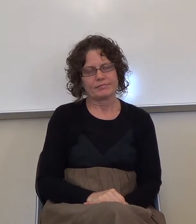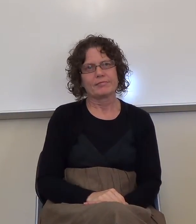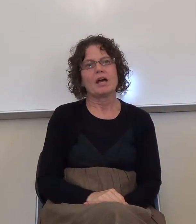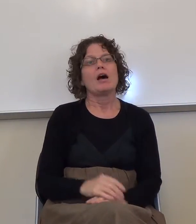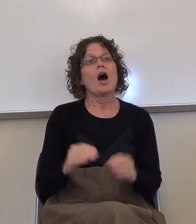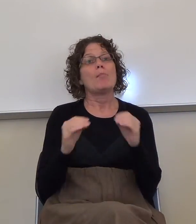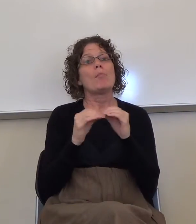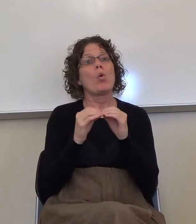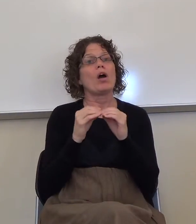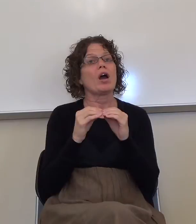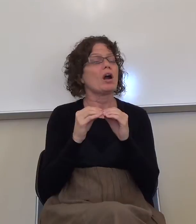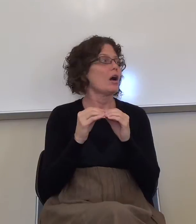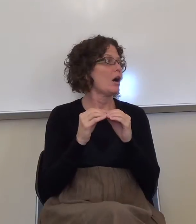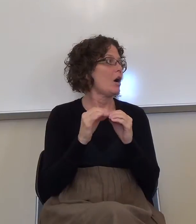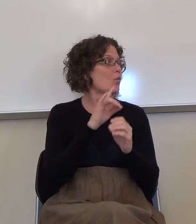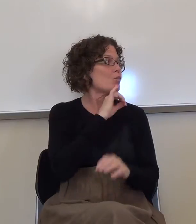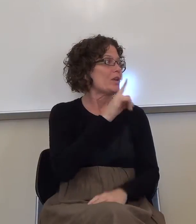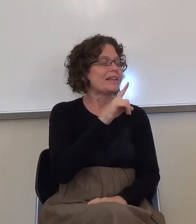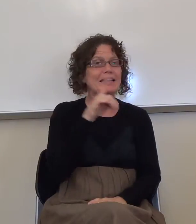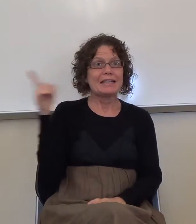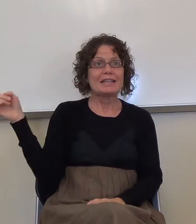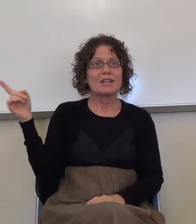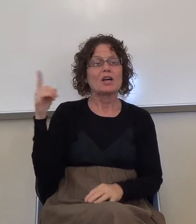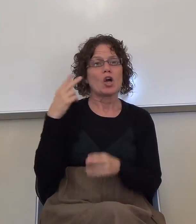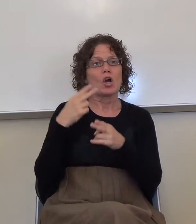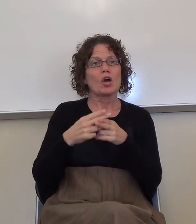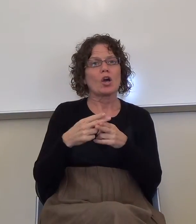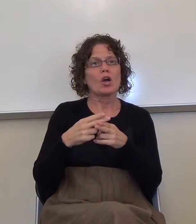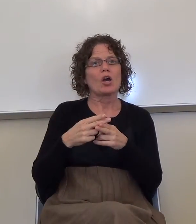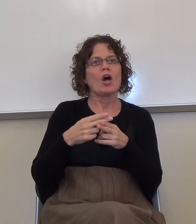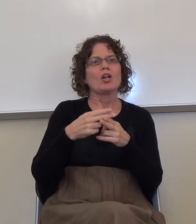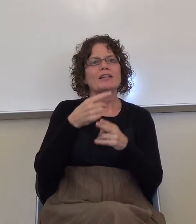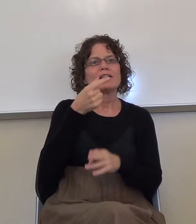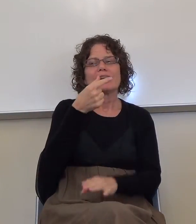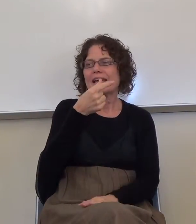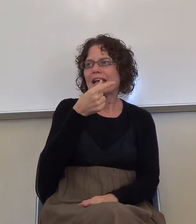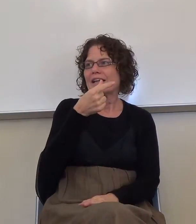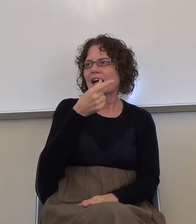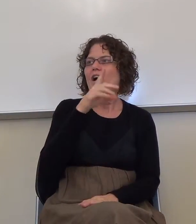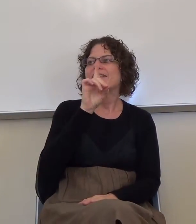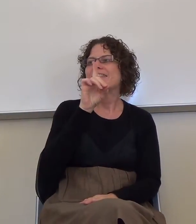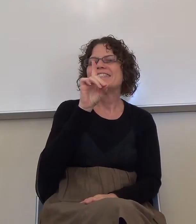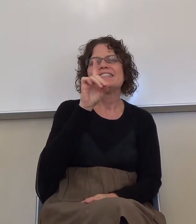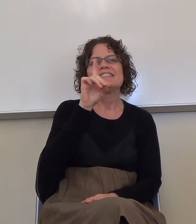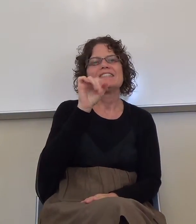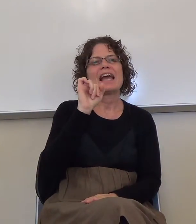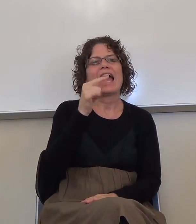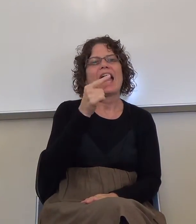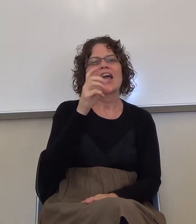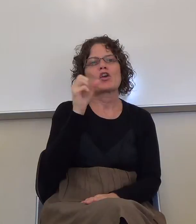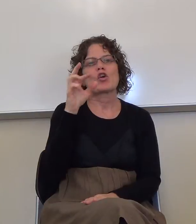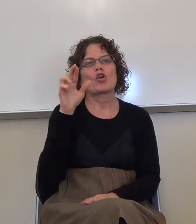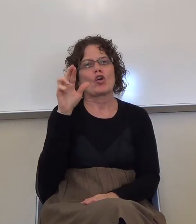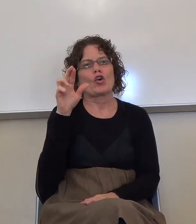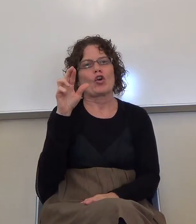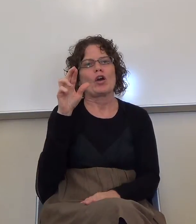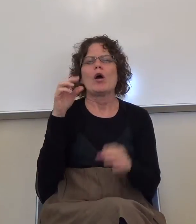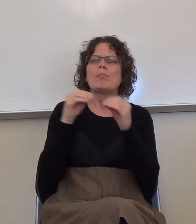familiar, this is actually literally called a dagger. It's a little dagger. The more familiar one is